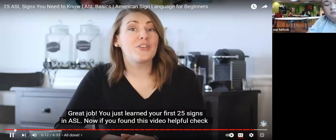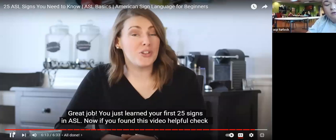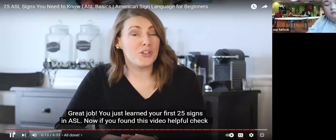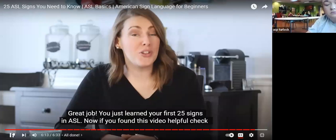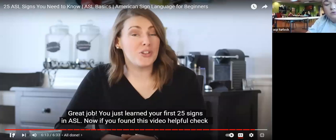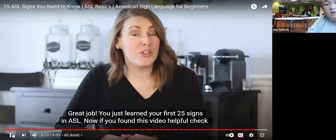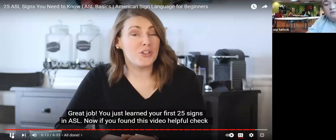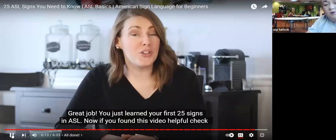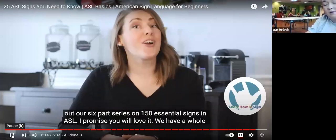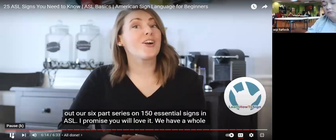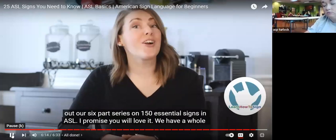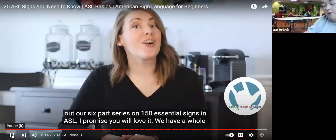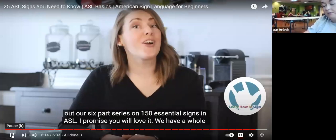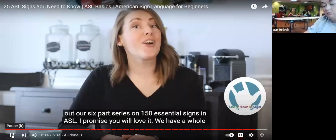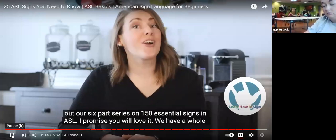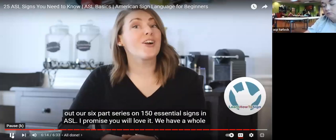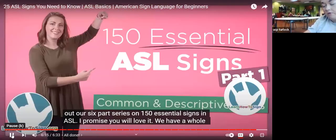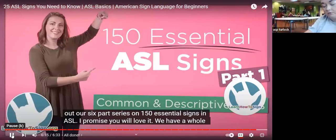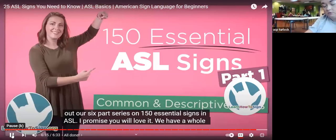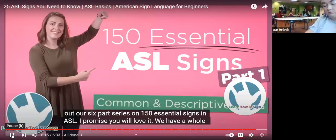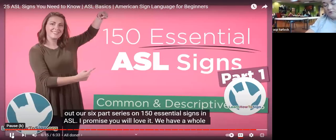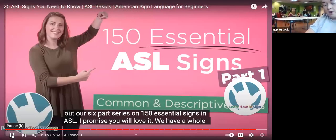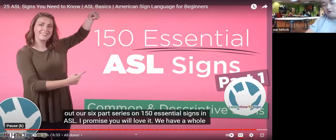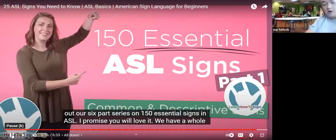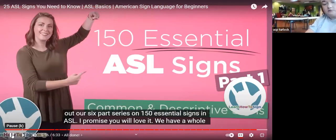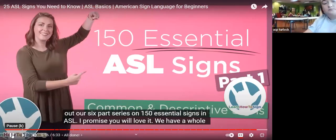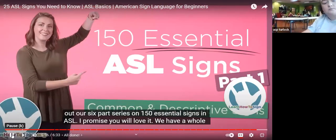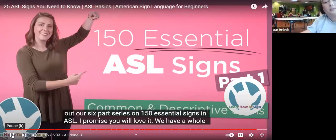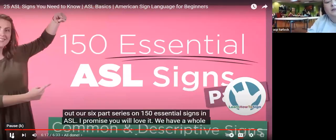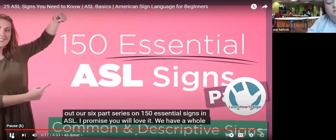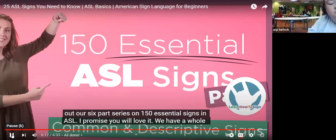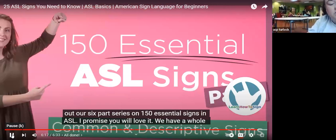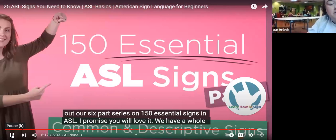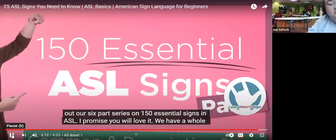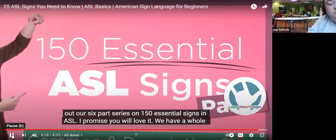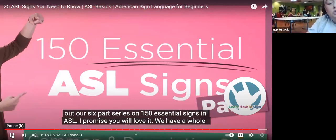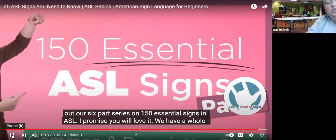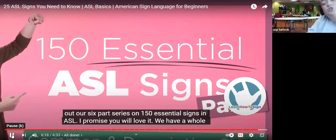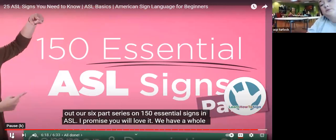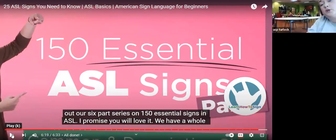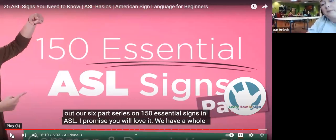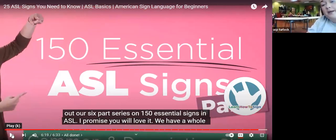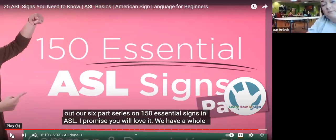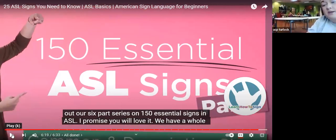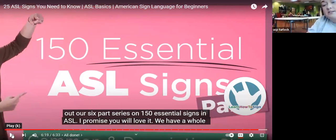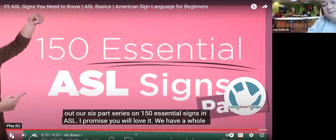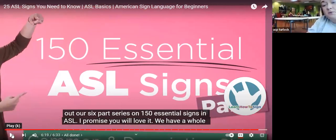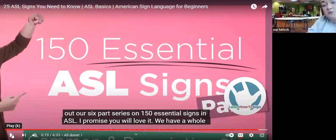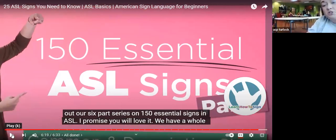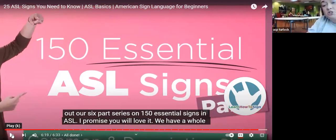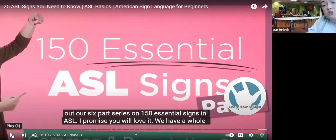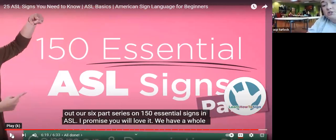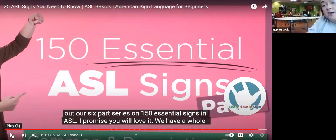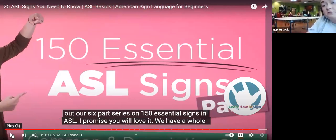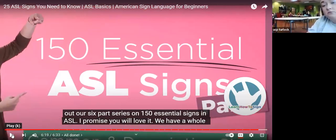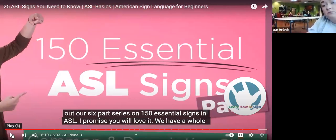video helpful check out our six-part series on 150 essential signs in asl do you guys want to go back and practice some of